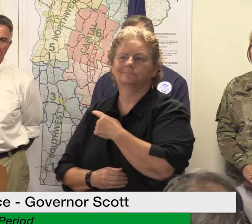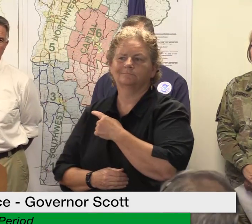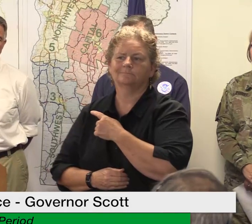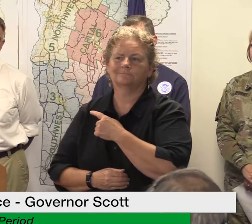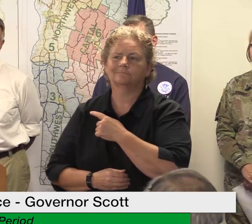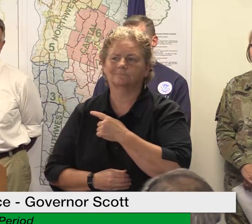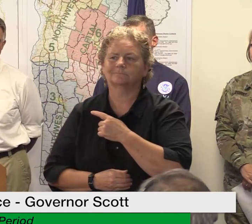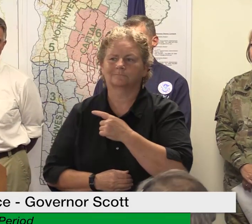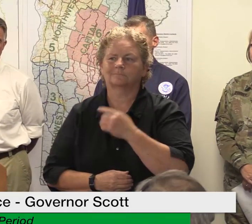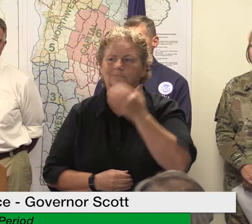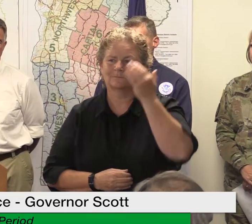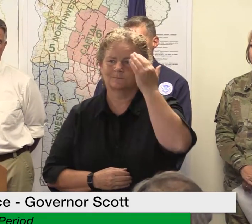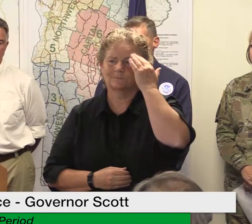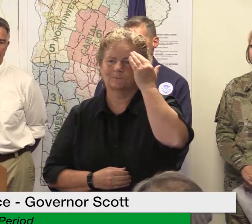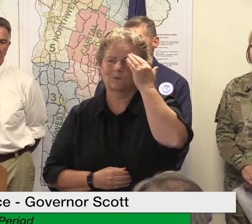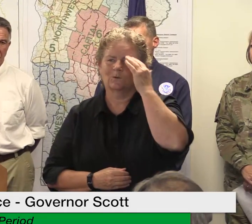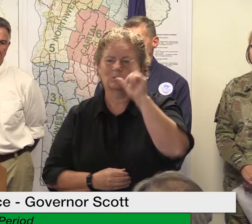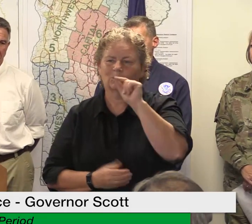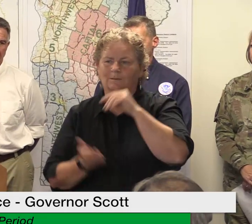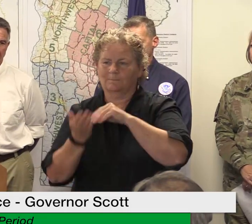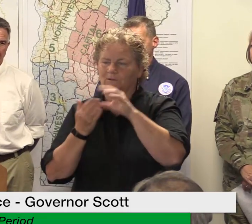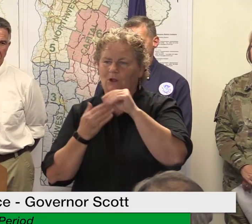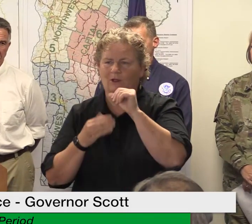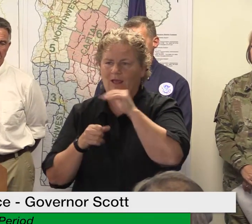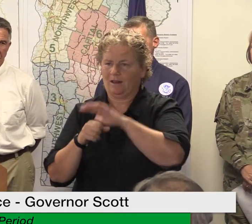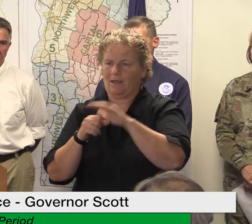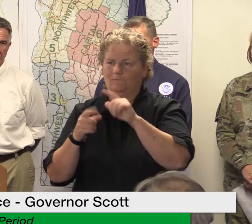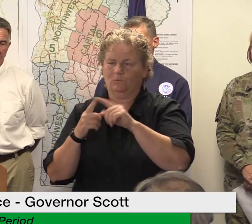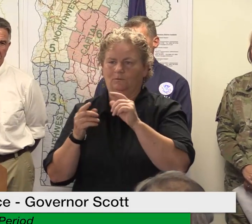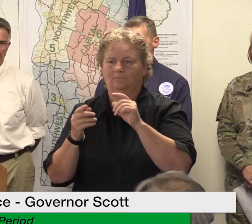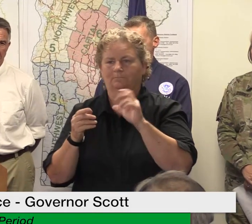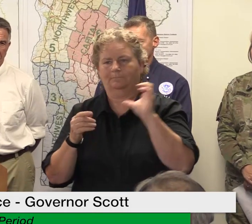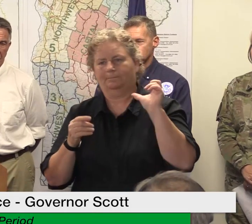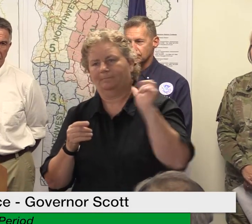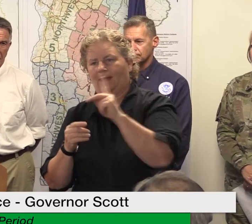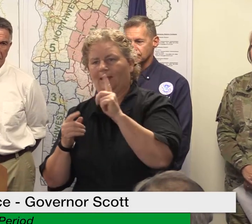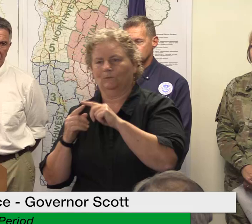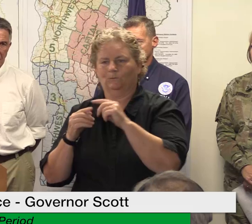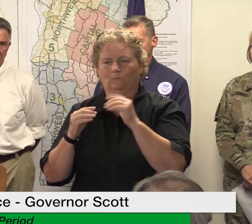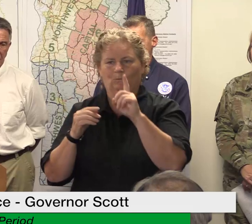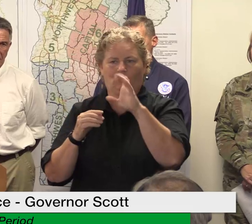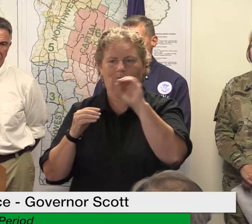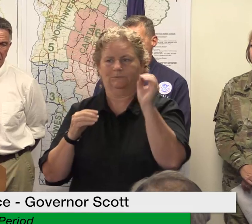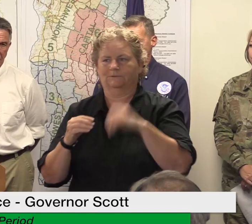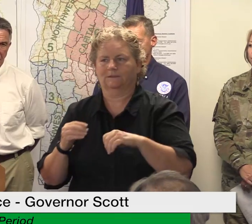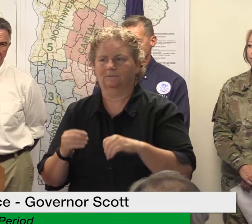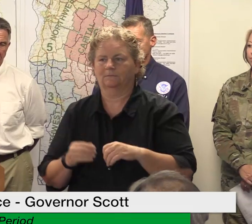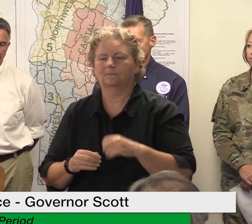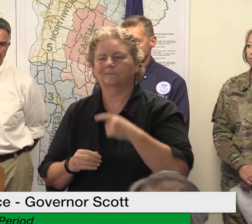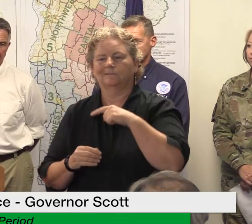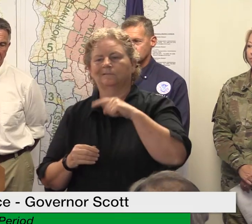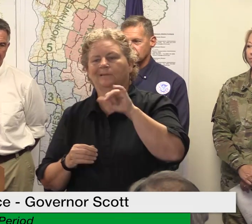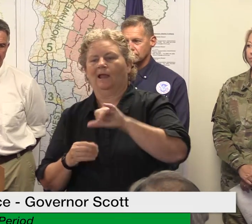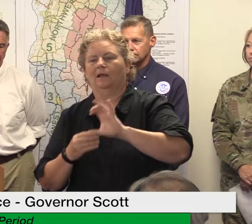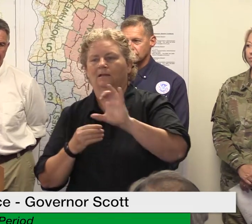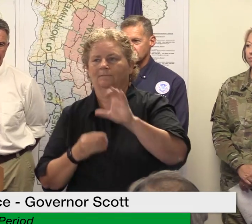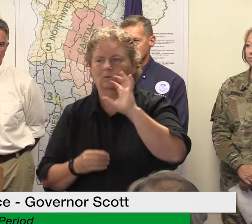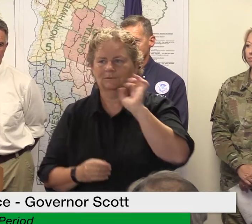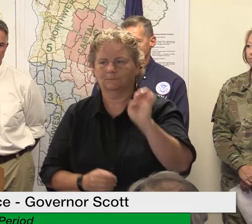to be emergency bridge funding that will hopefully enable business owners to